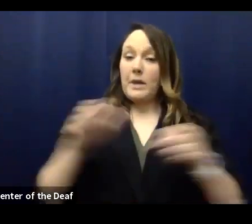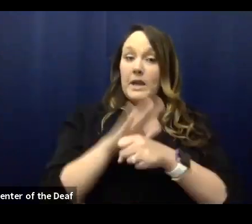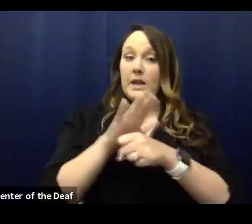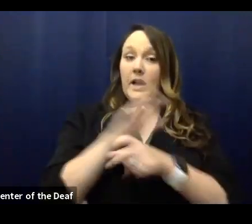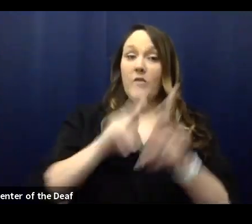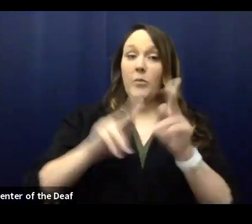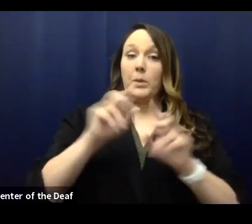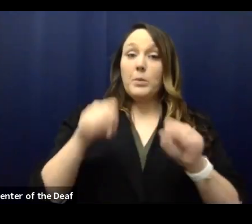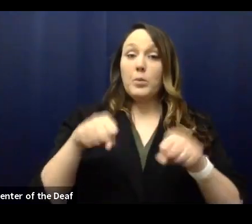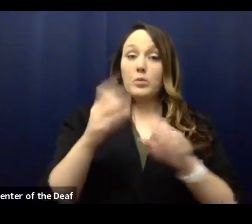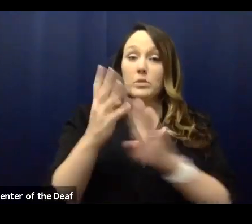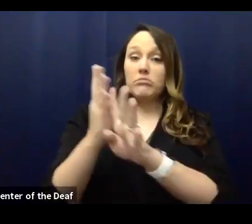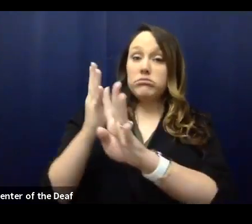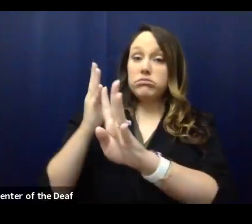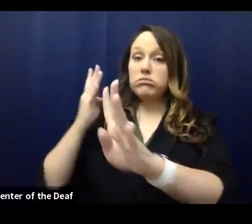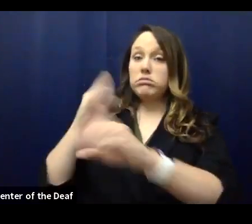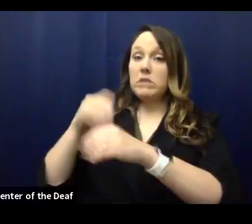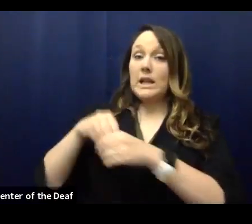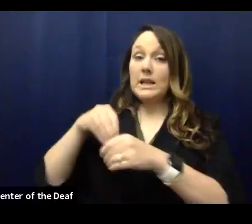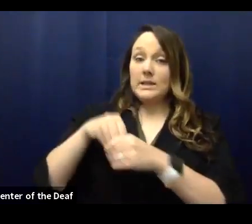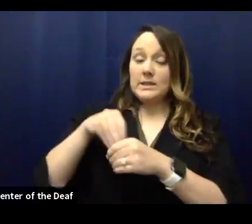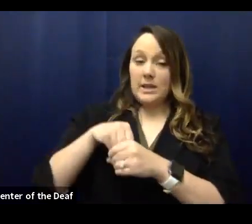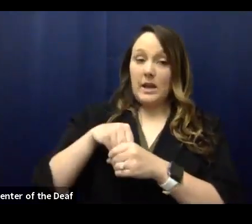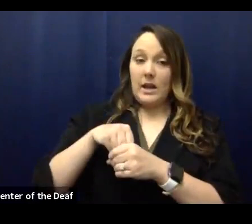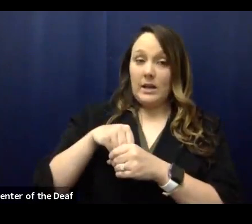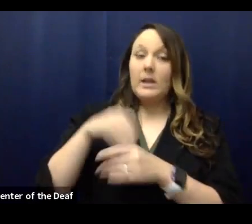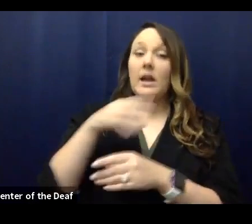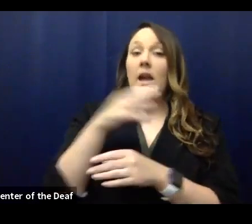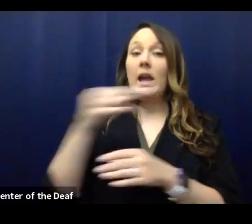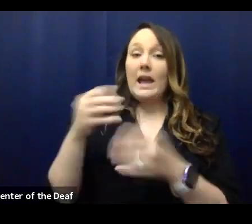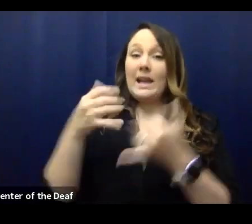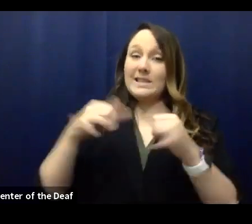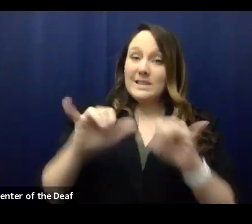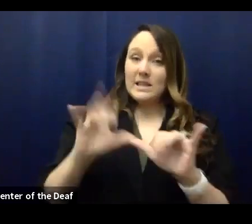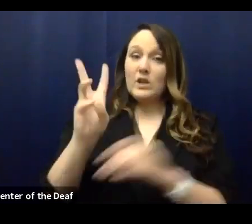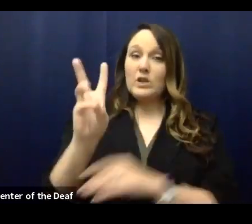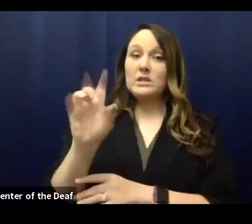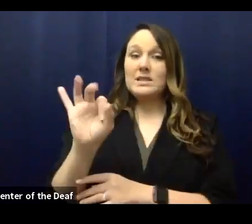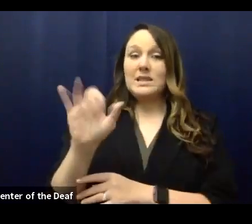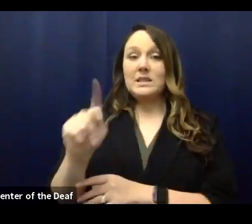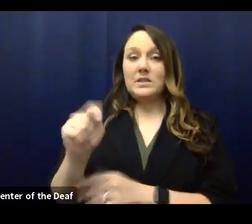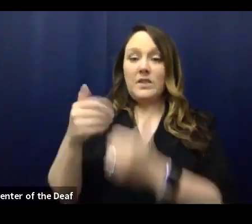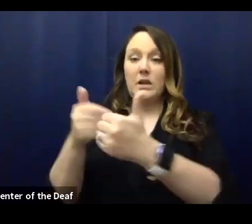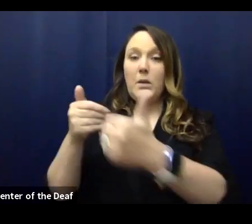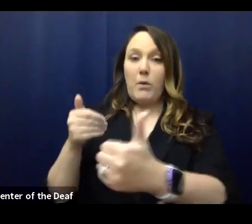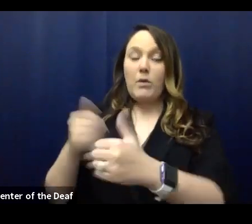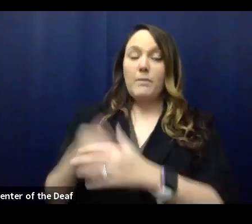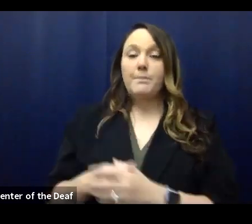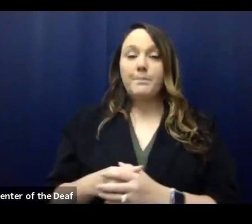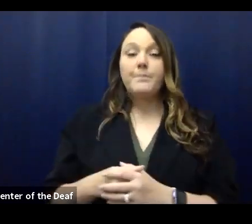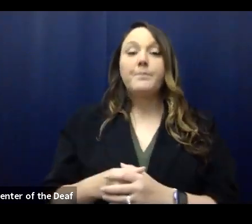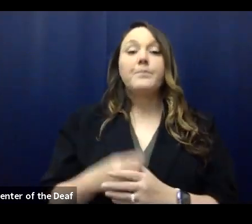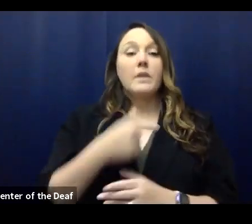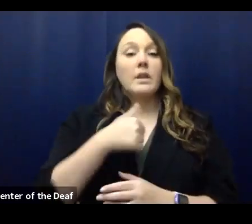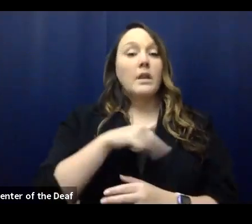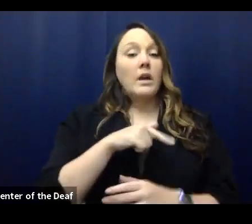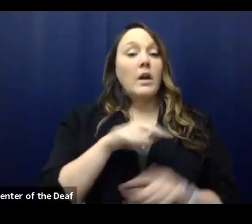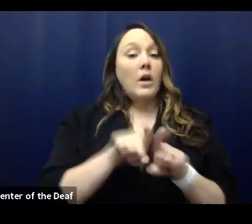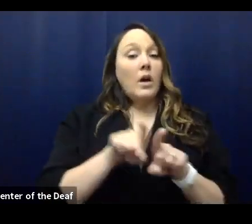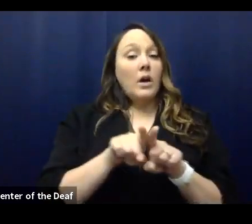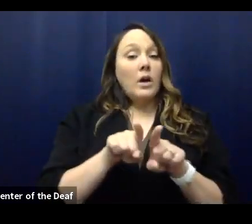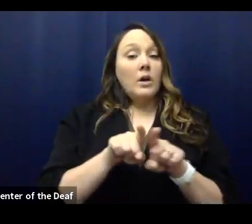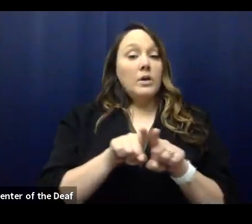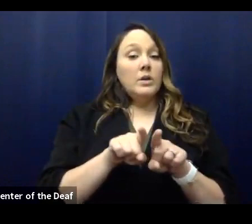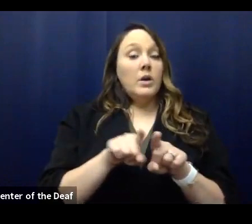in line inside and maintain six feet of social distancing or physical distancing. And also